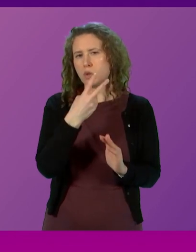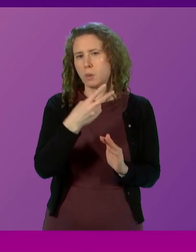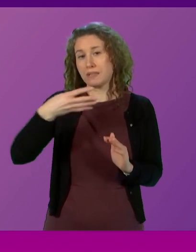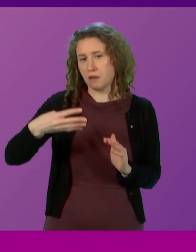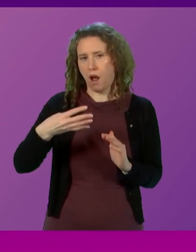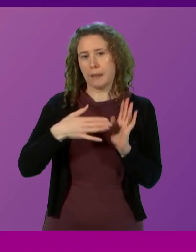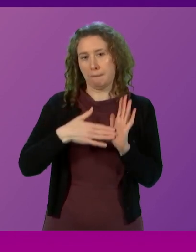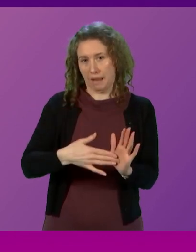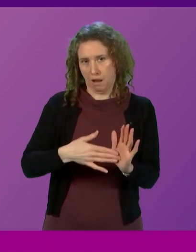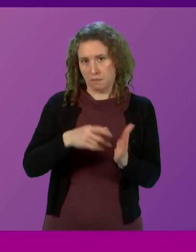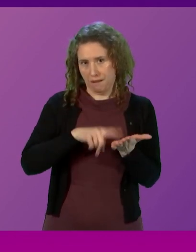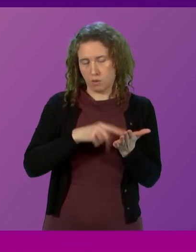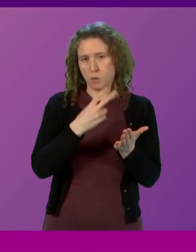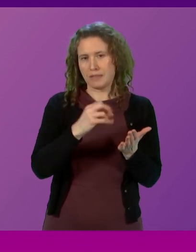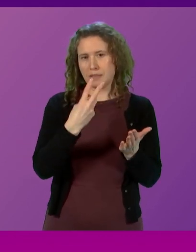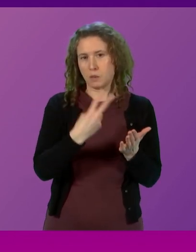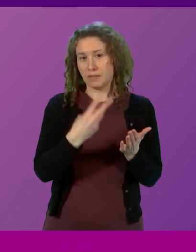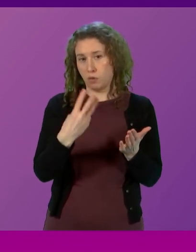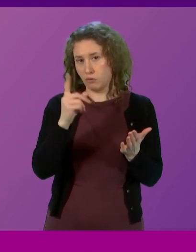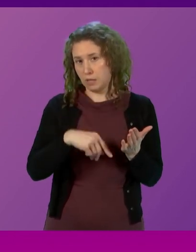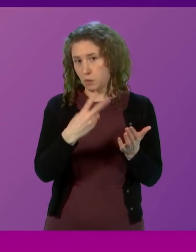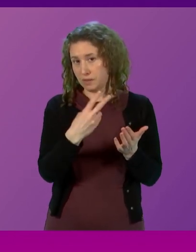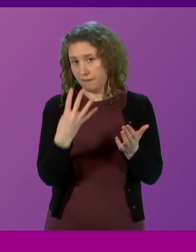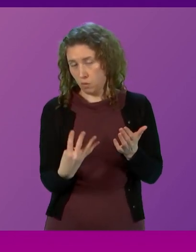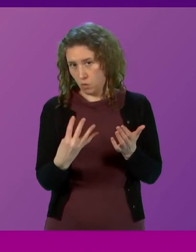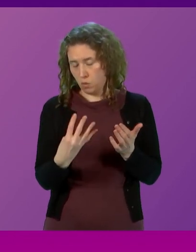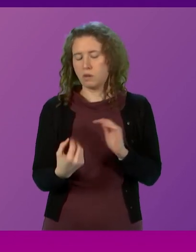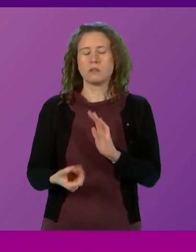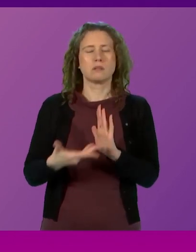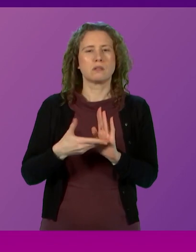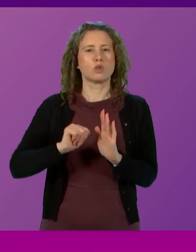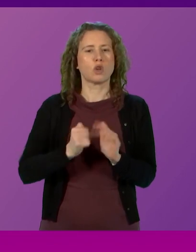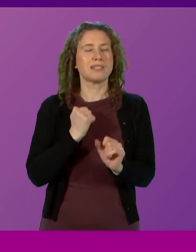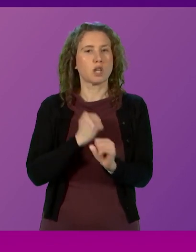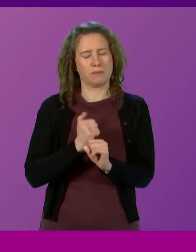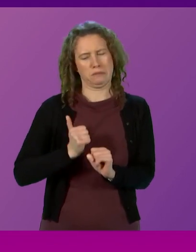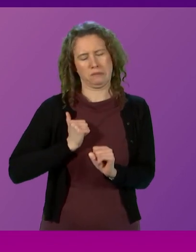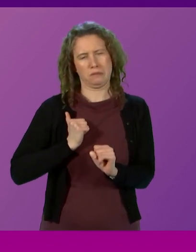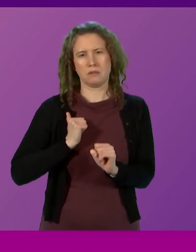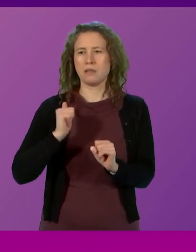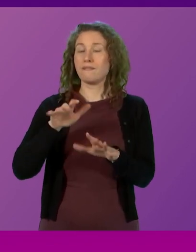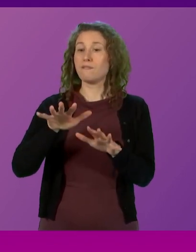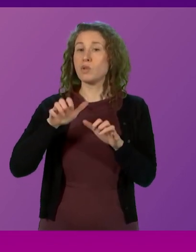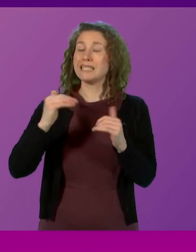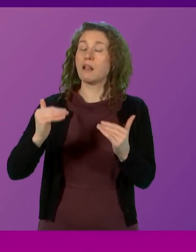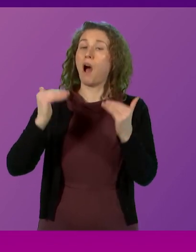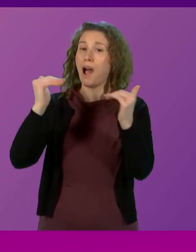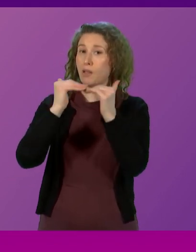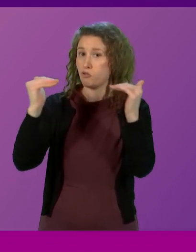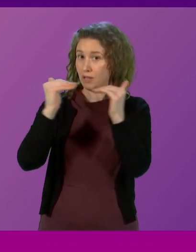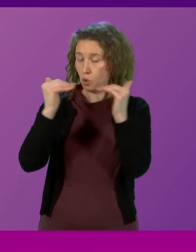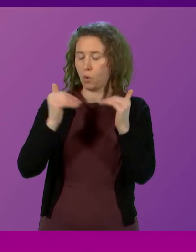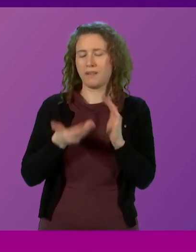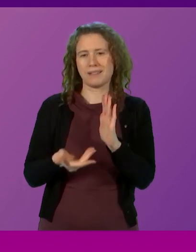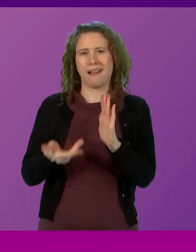in 2023-2024. In addition to this, the Scottish Government estimates that freezing the higher rate threshold has